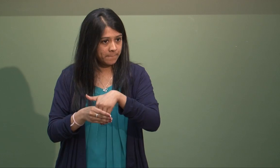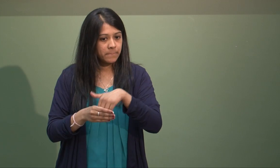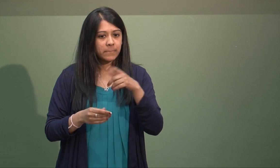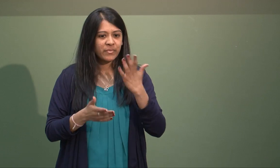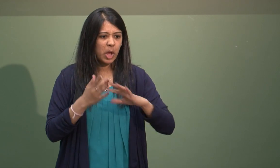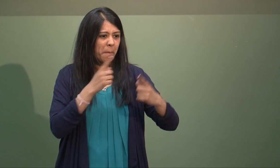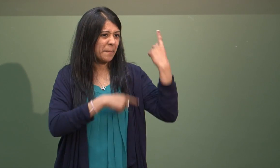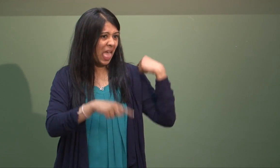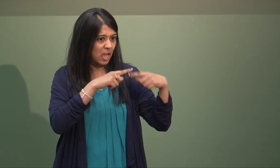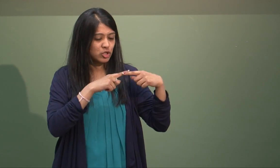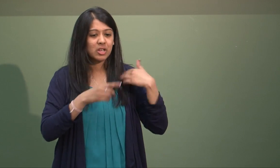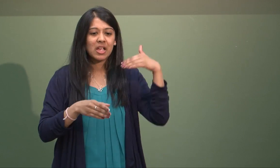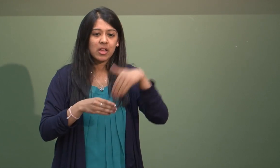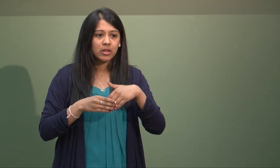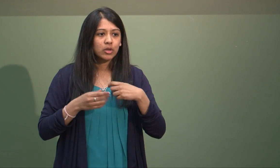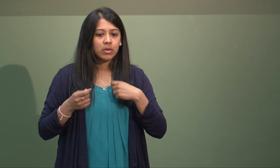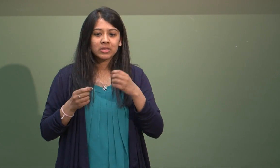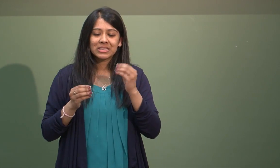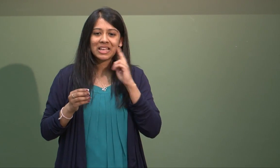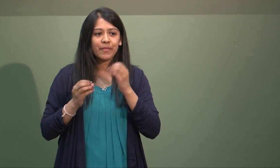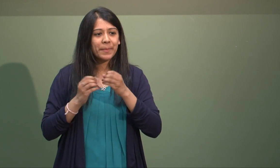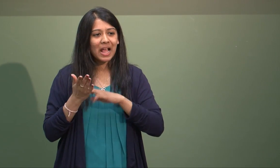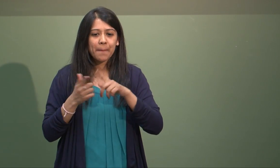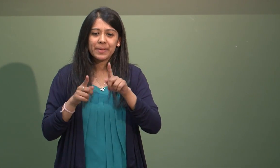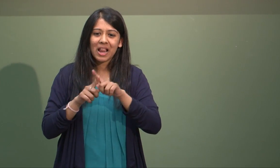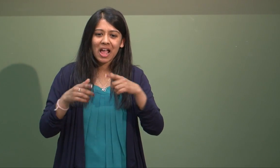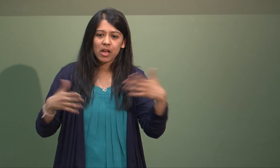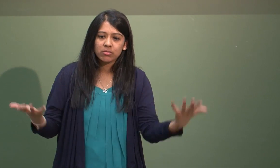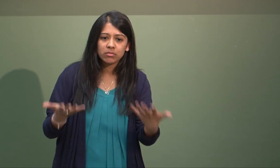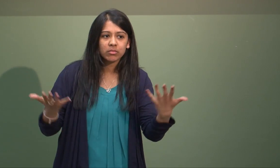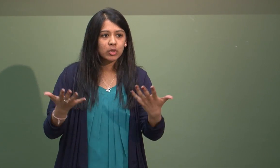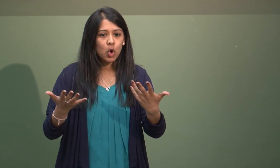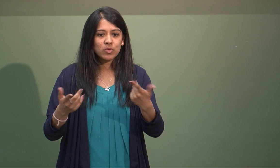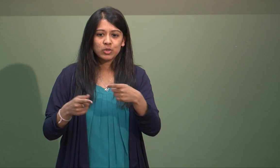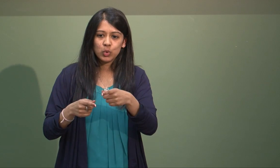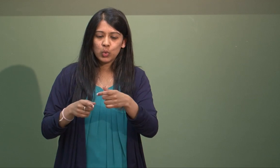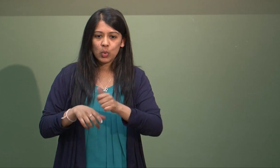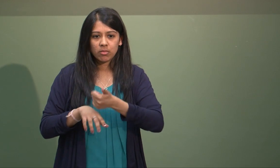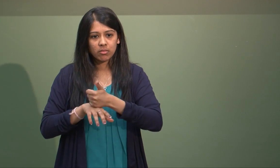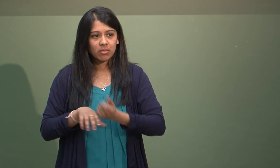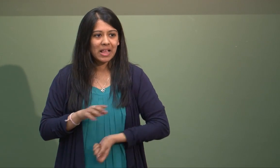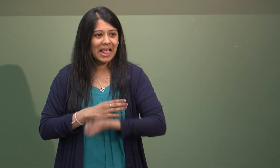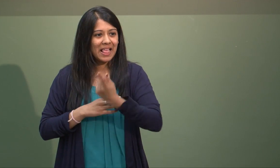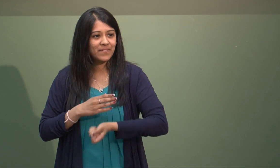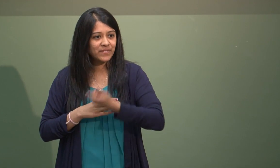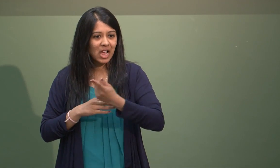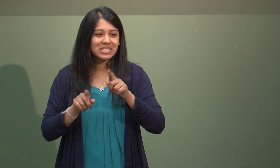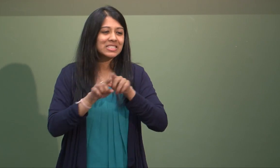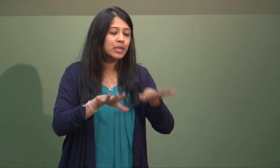Advocacy Fellowship. And that's something I've been involved with since last year. The Deaf BME community event,